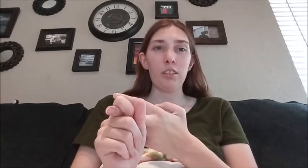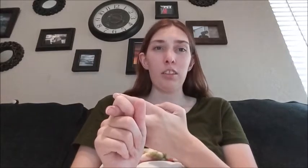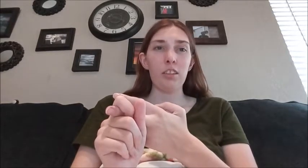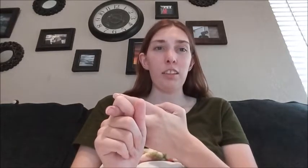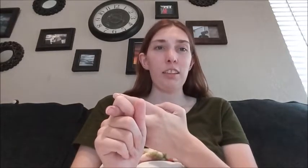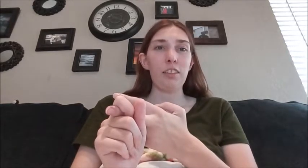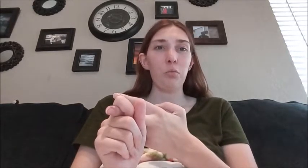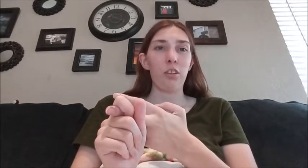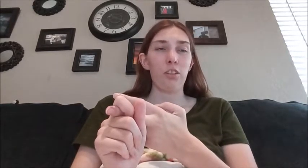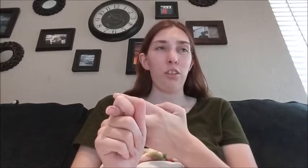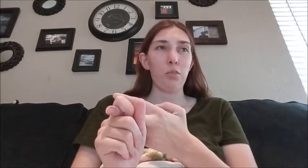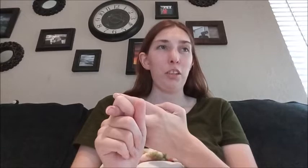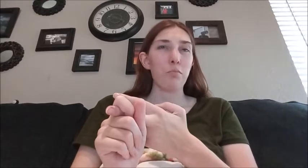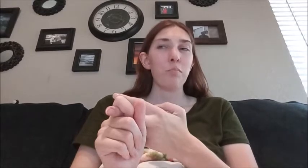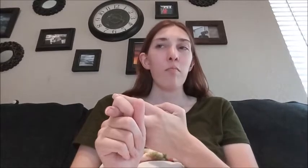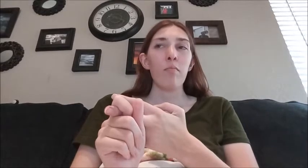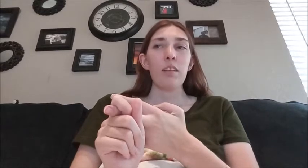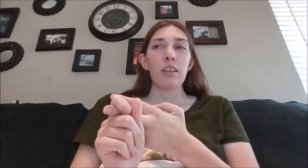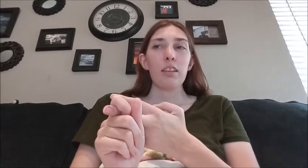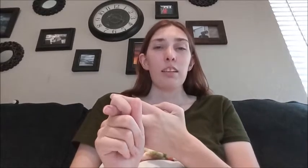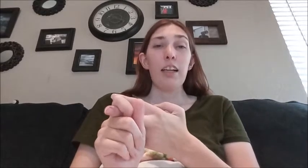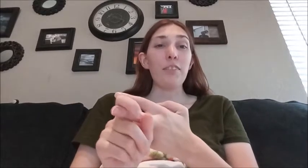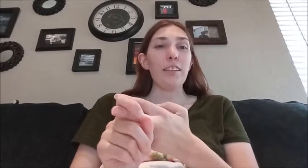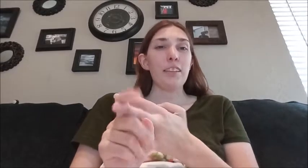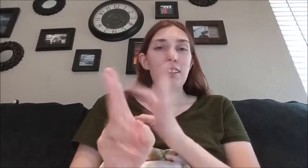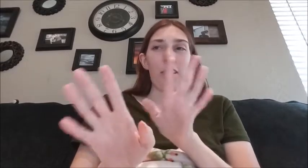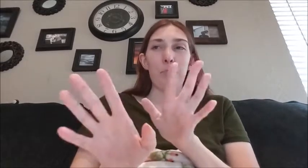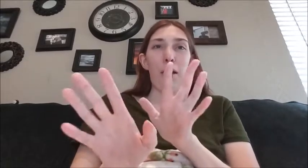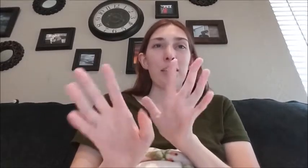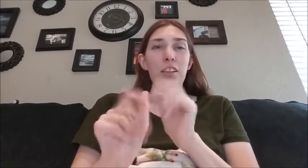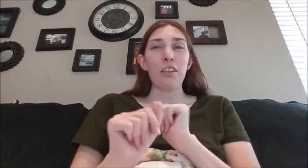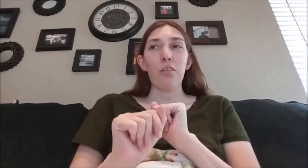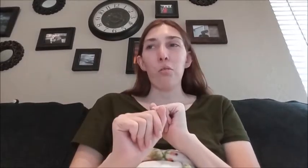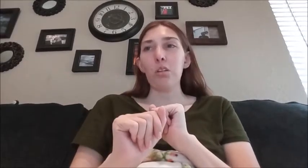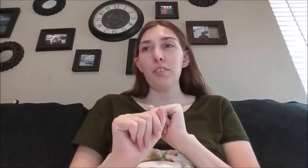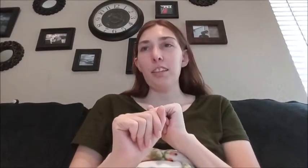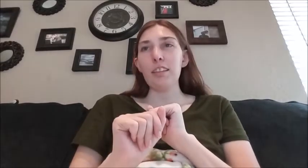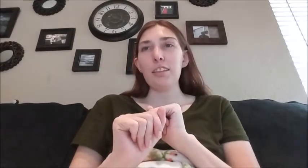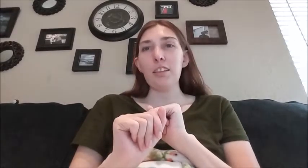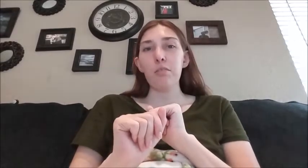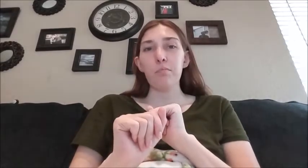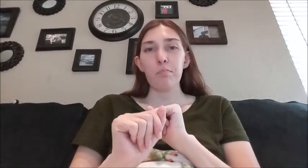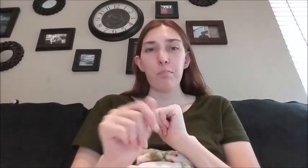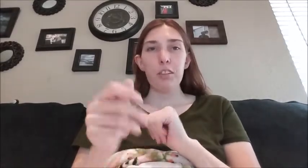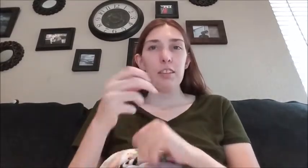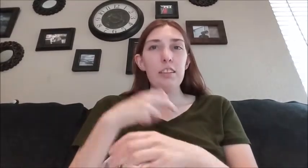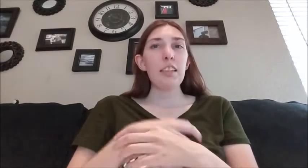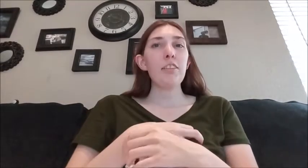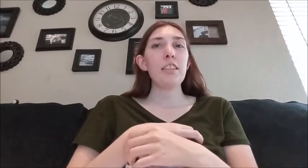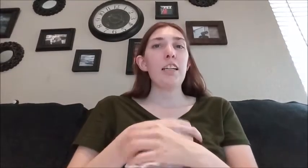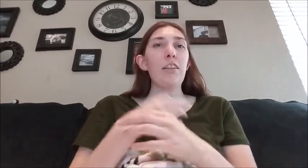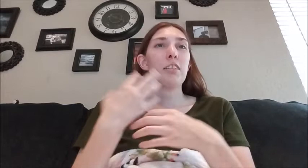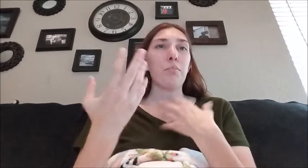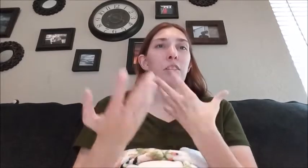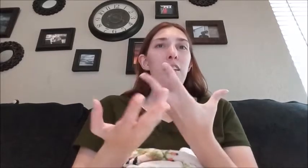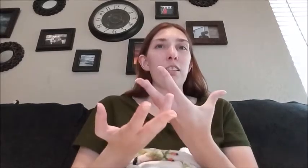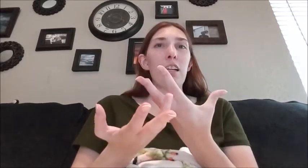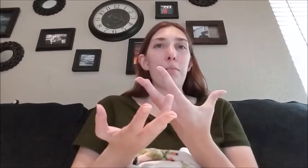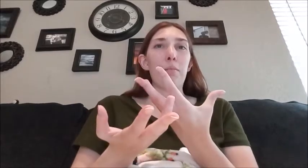there's such a thing that you can walk your dog too much anyways sorry back to the whole COVID thing so there was that now as I'm looking this up and